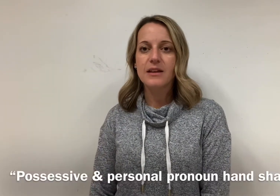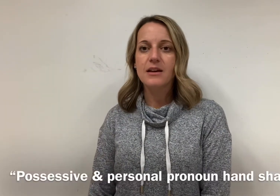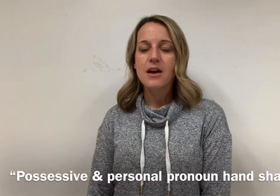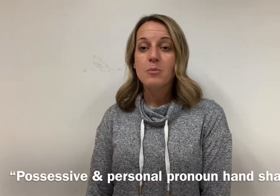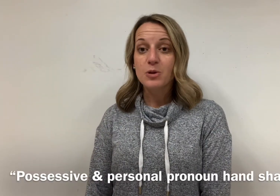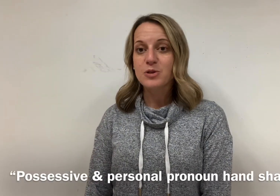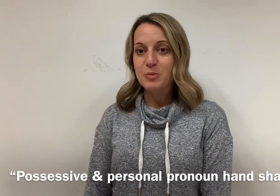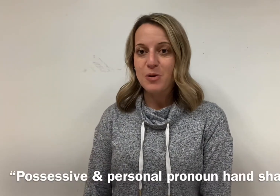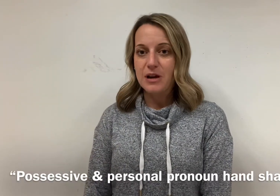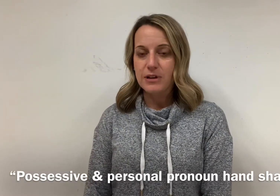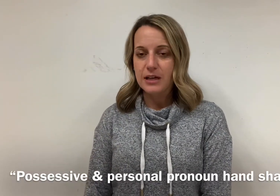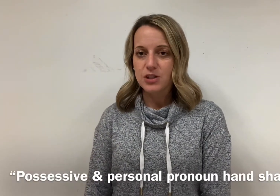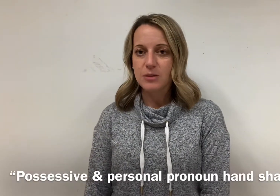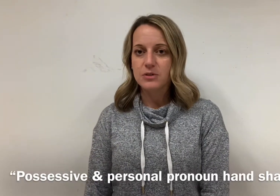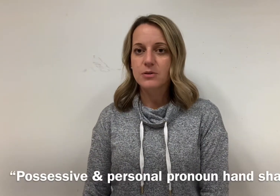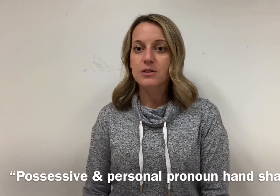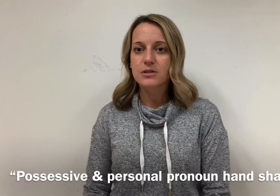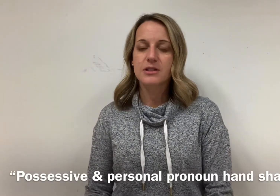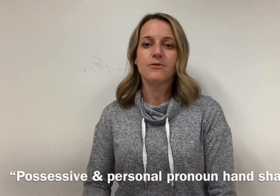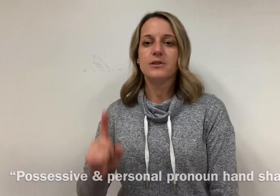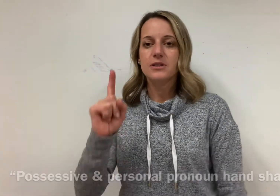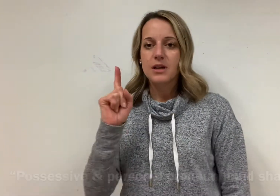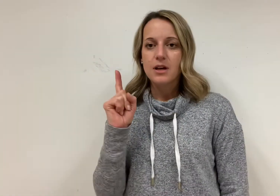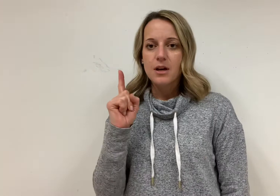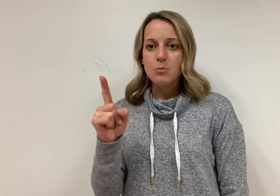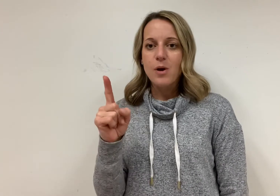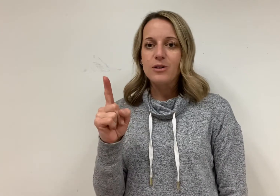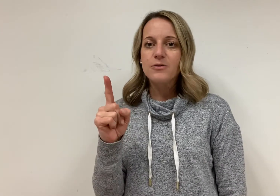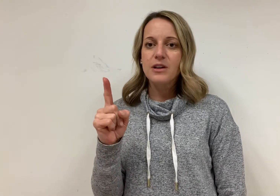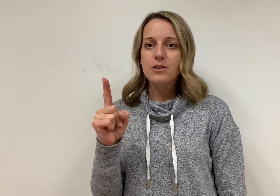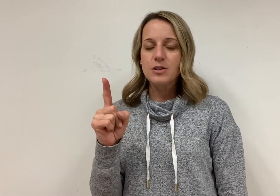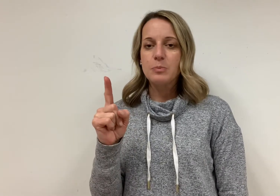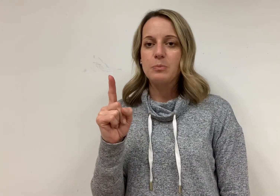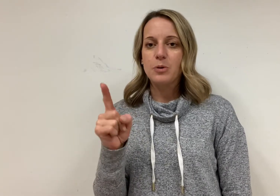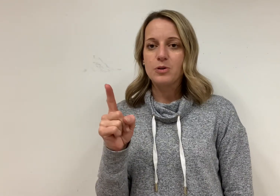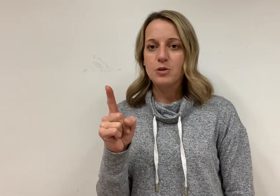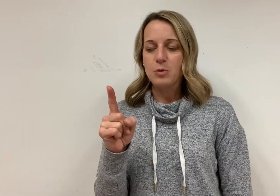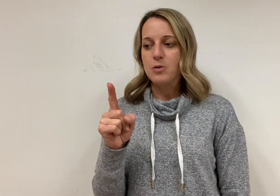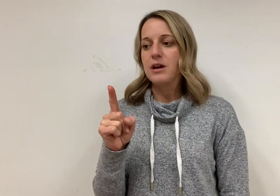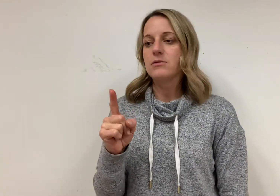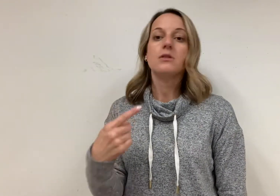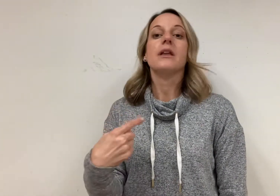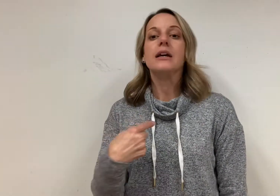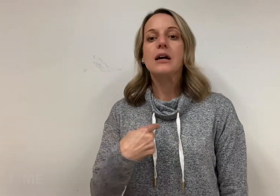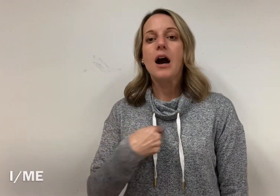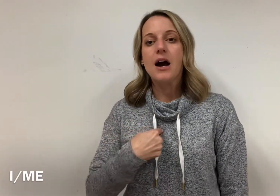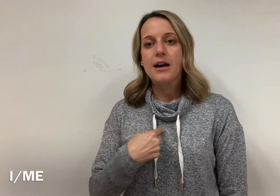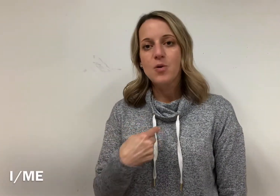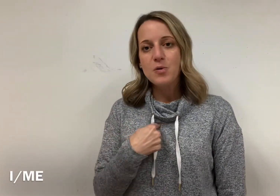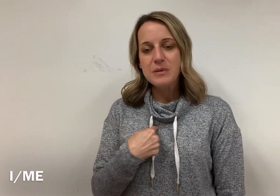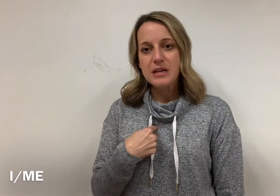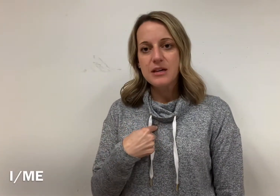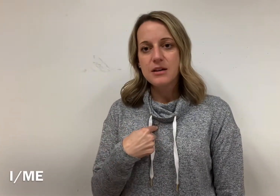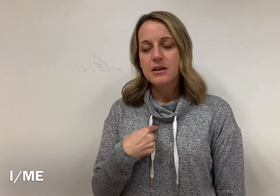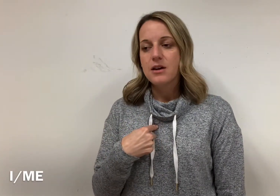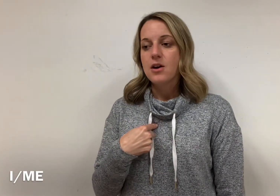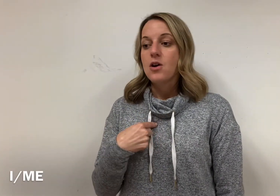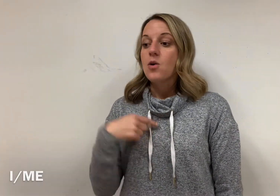personal pronoun hand shapes. So here's the difference. Pointer fingers, personal pronoun. So like I or me or